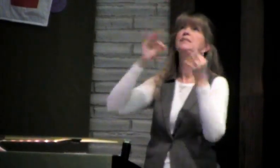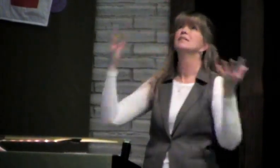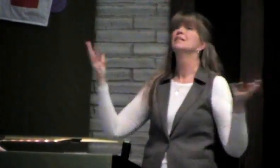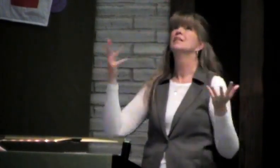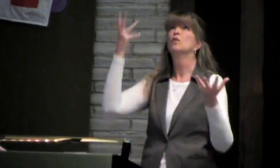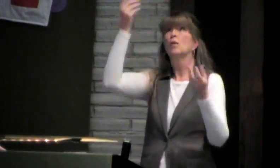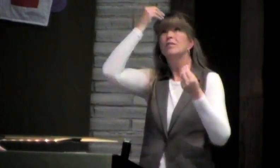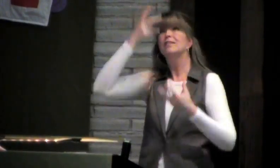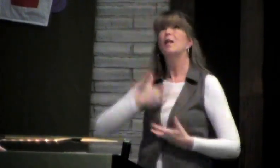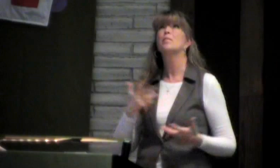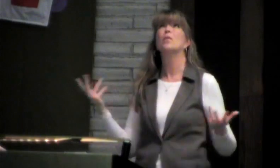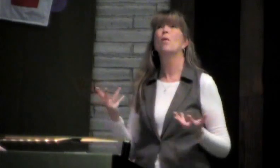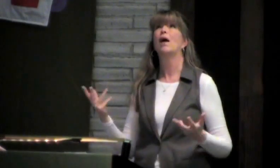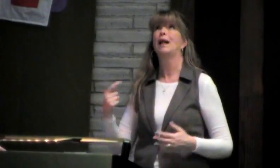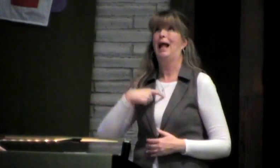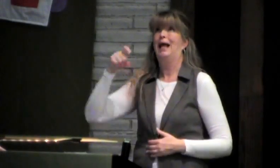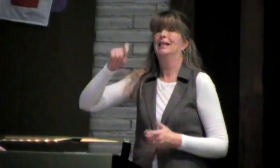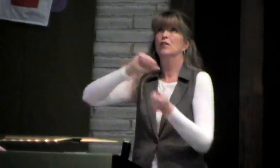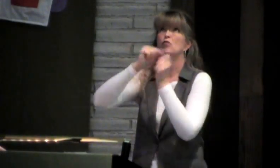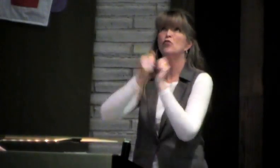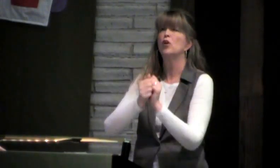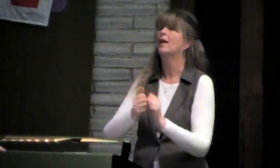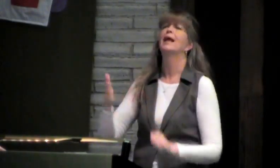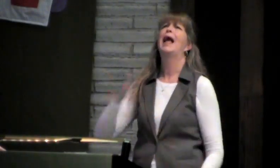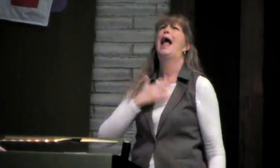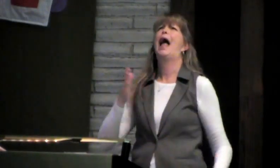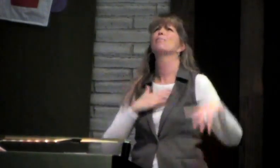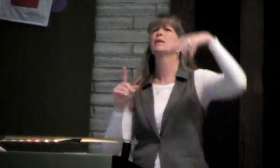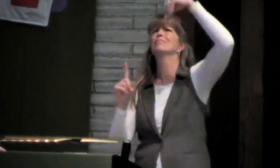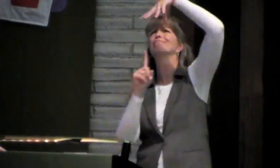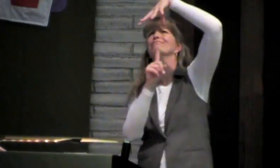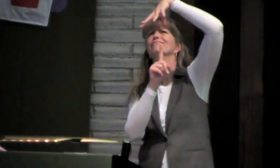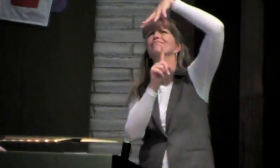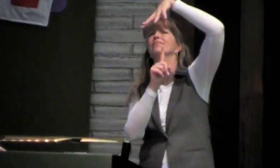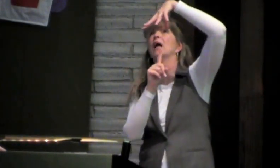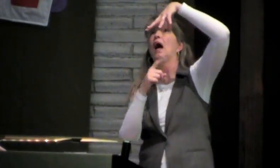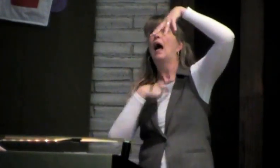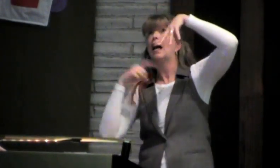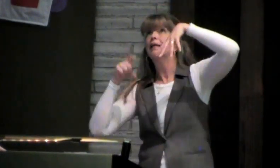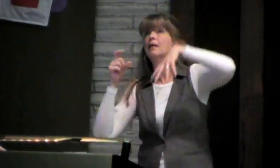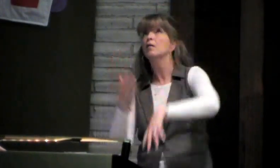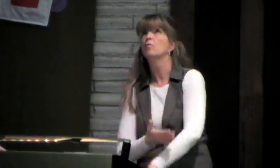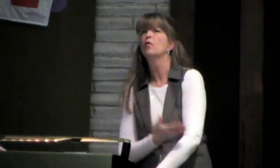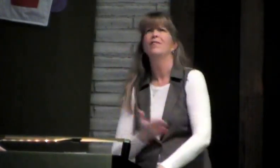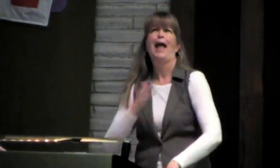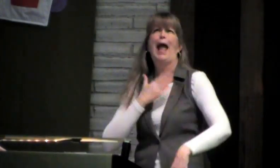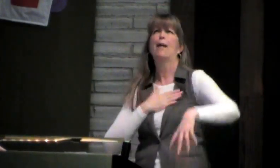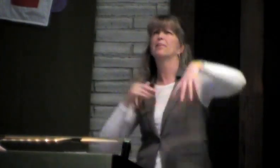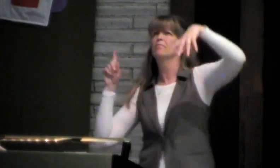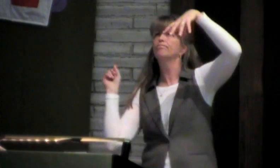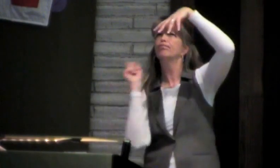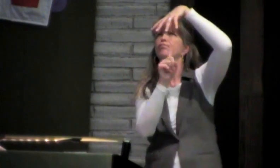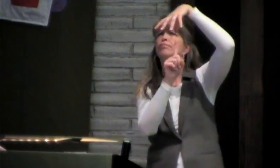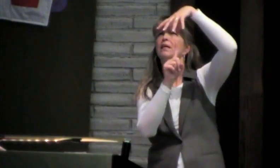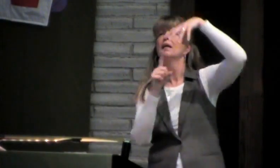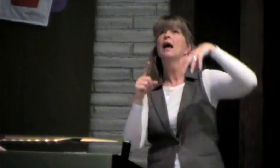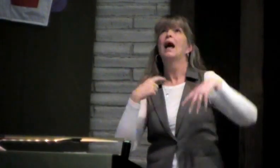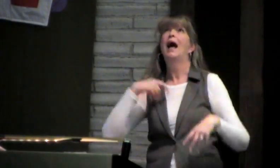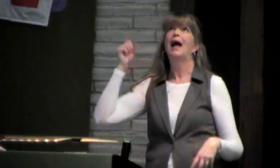your message. what is it you need to tell me? What do I need to change? I am just ready to be in your life. I'm